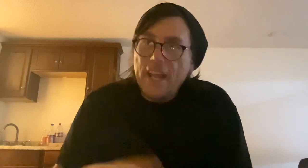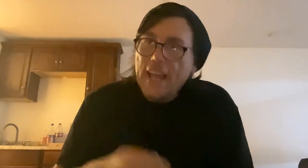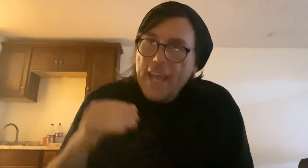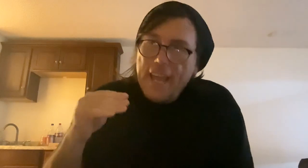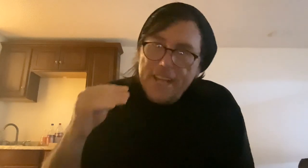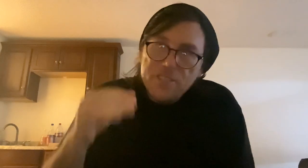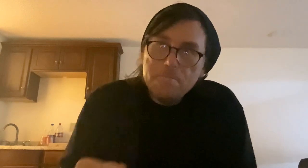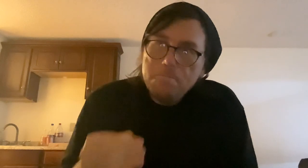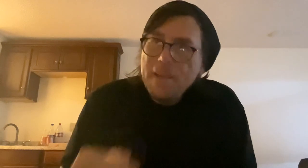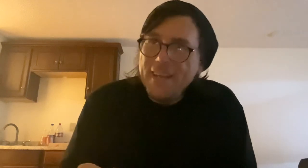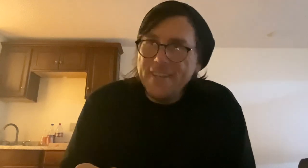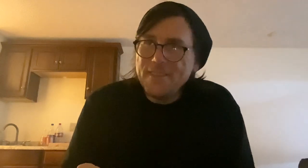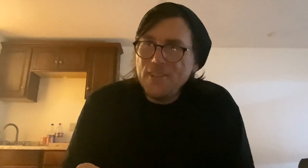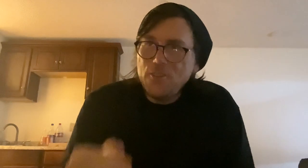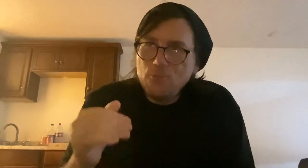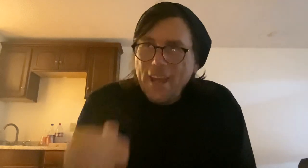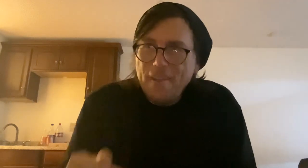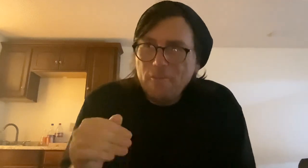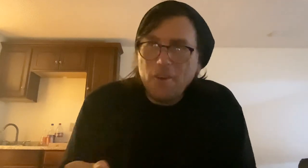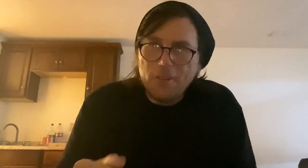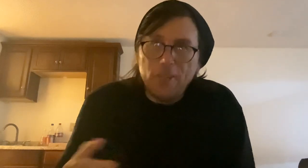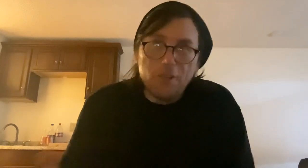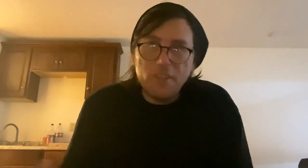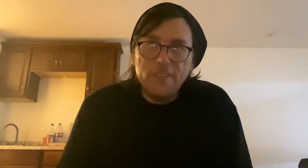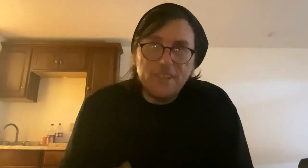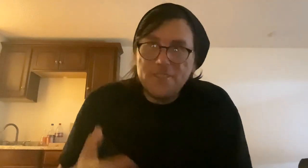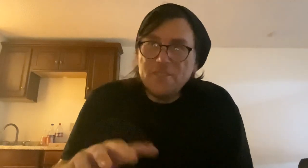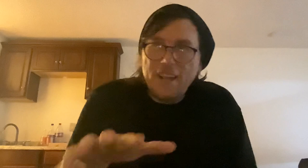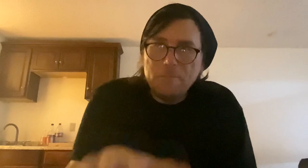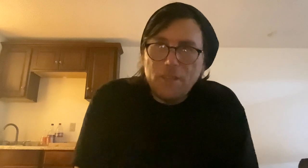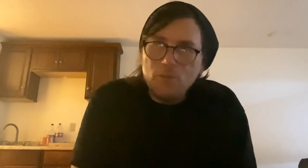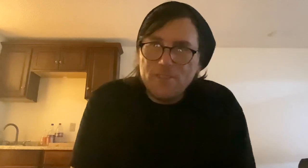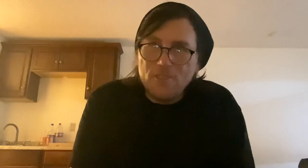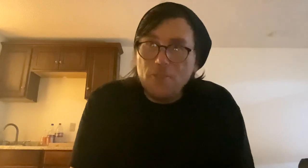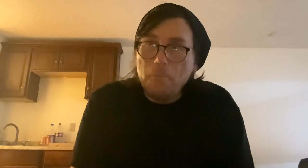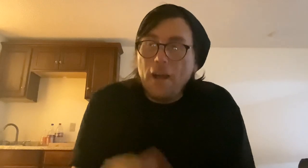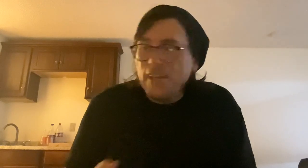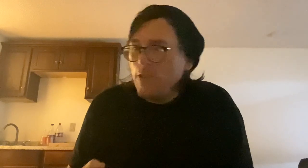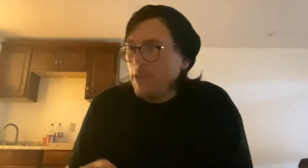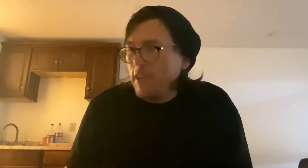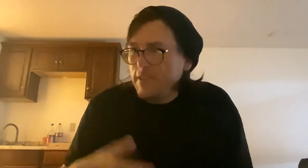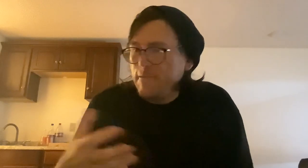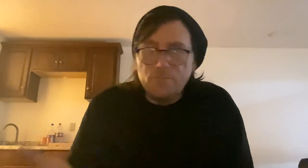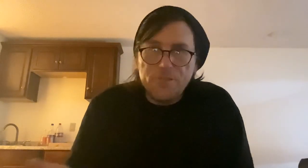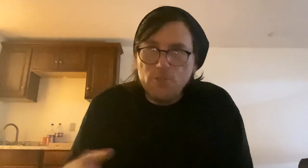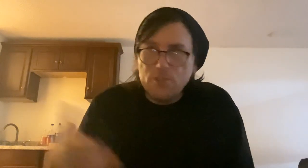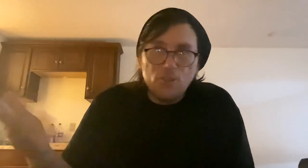and submit it to every art gallery. And it doesn't have to be the ones that are nearby. You can do is look